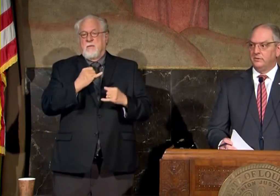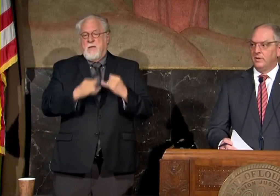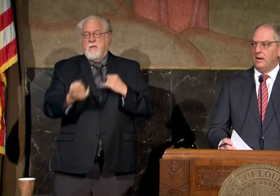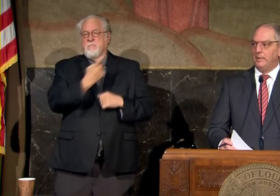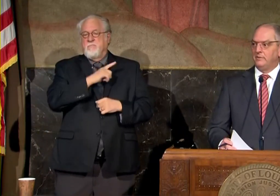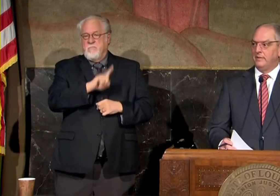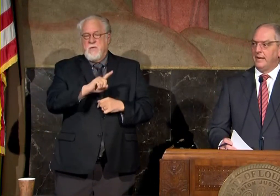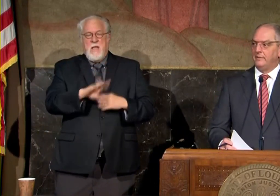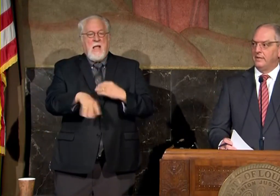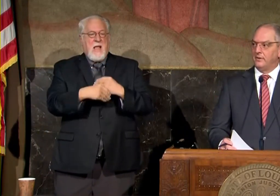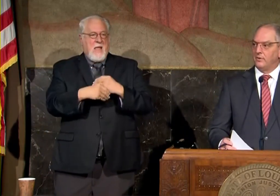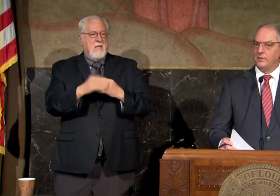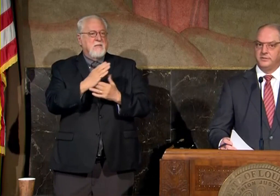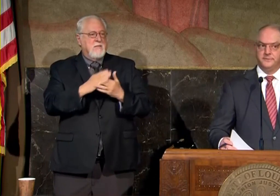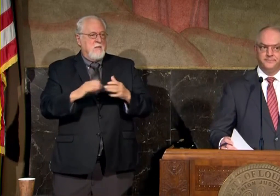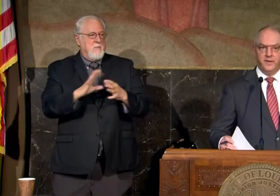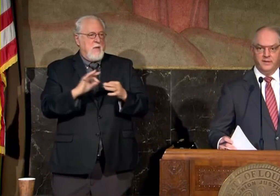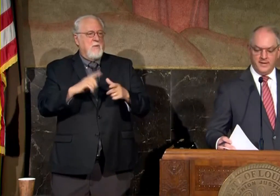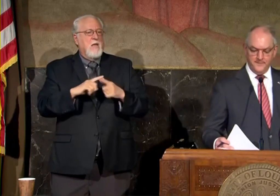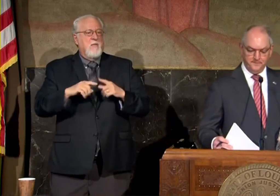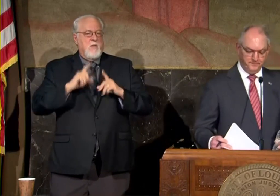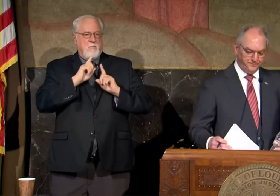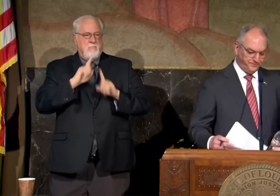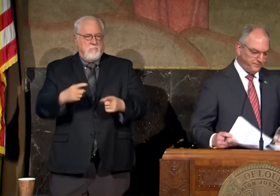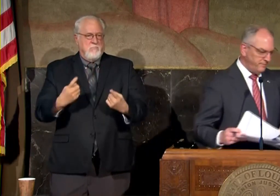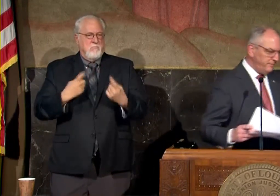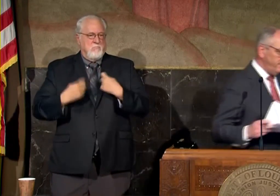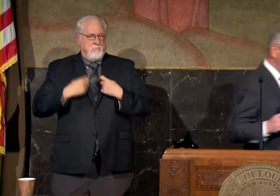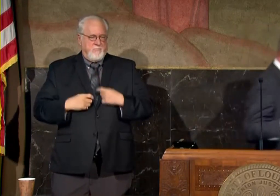some additional comments and then I'll take your questions thank you